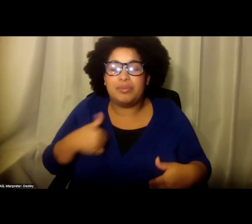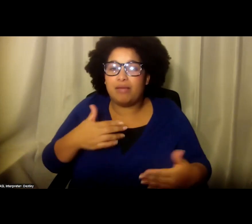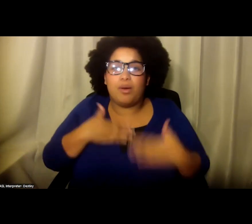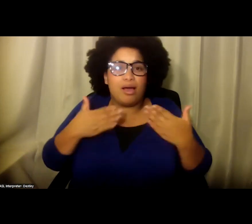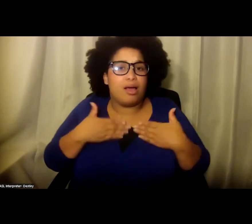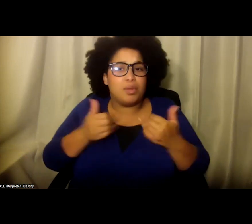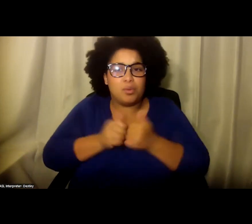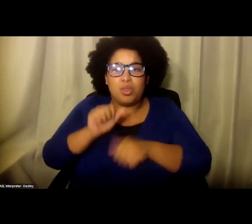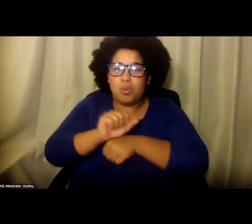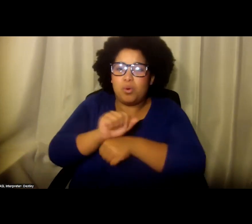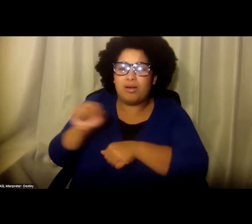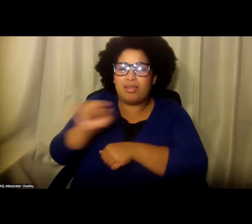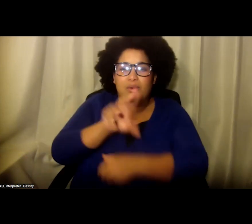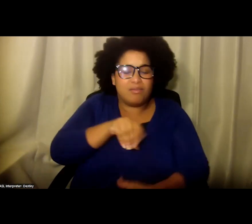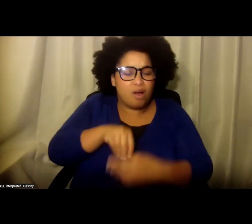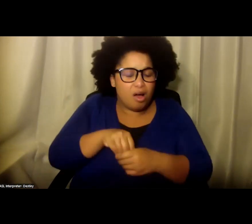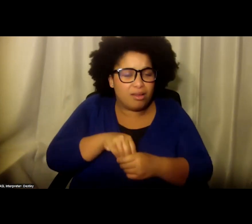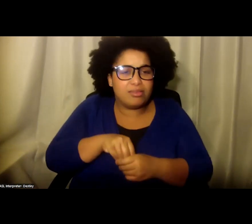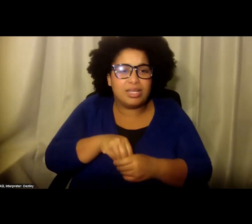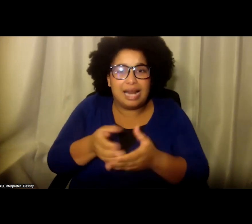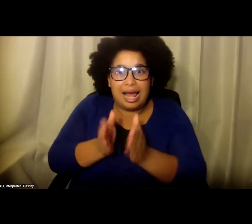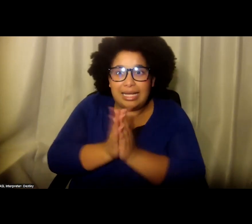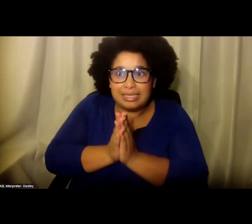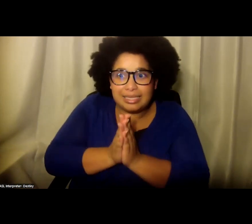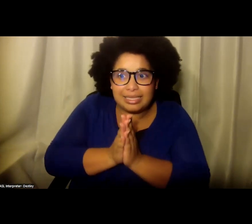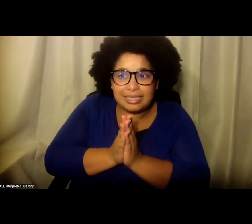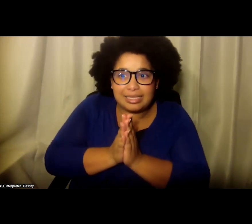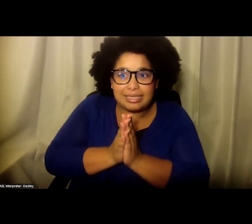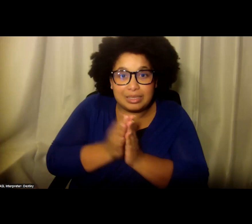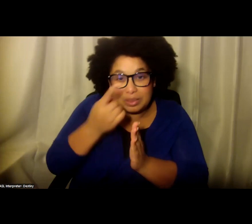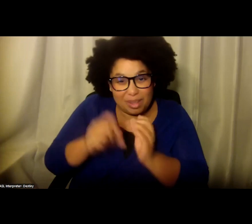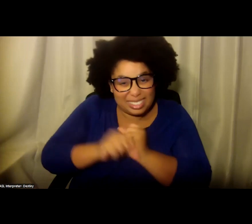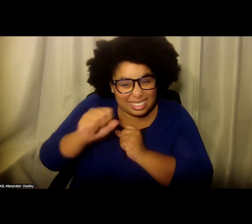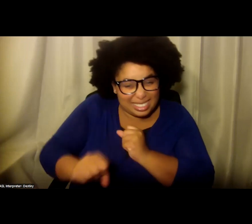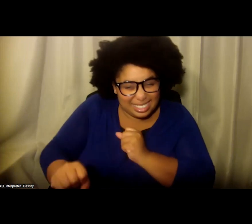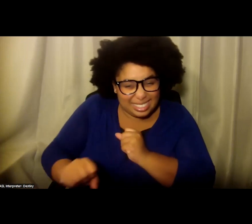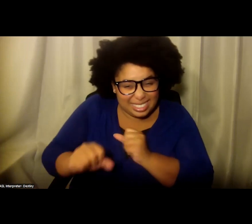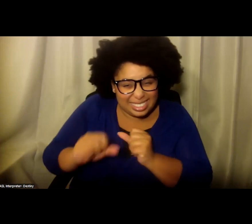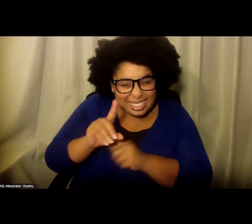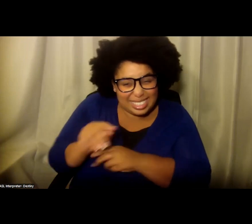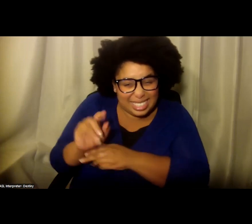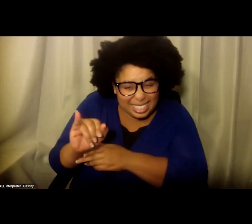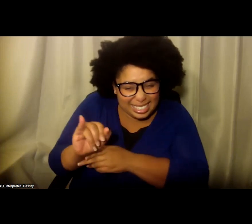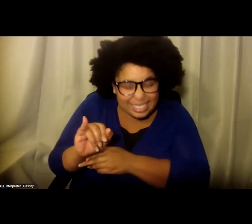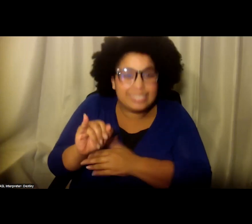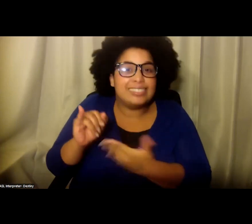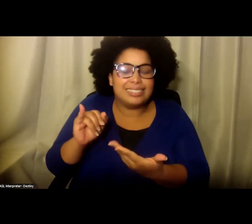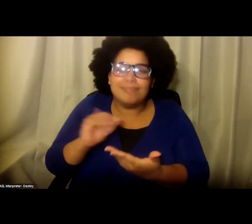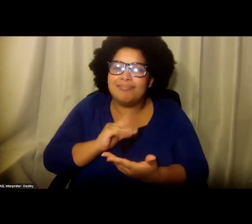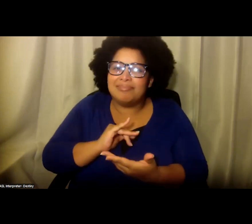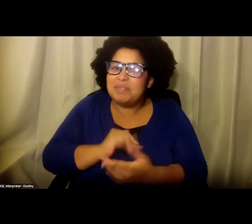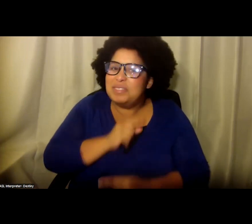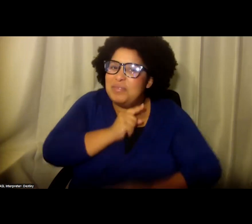with the work that they did. We were right in asking them to kind of extend their time in this work. And I think